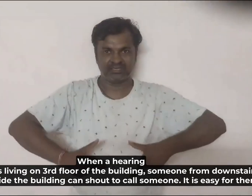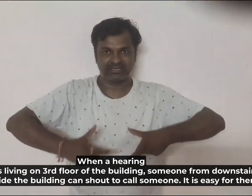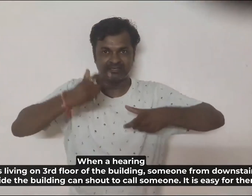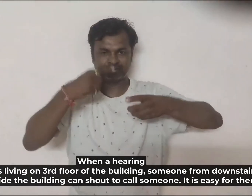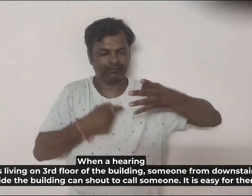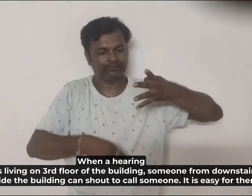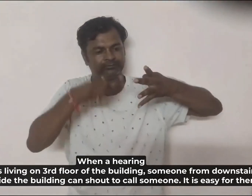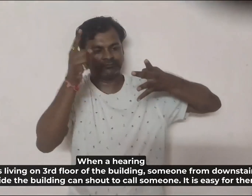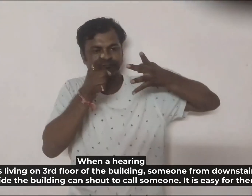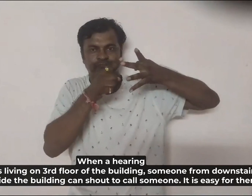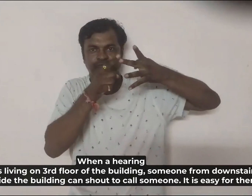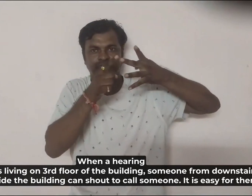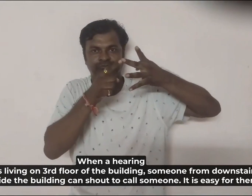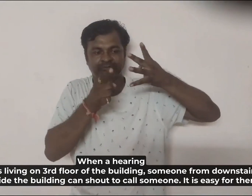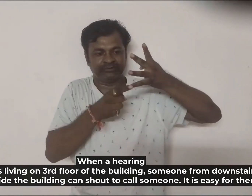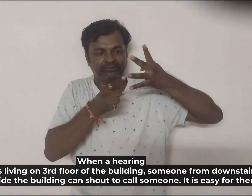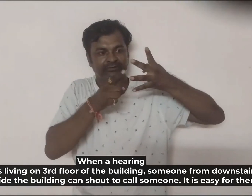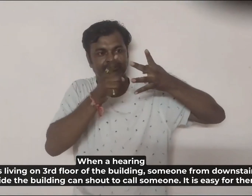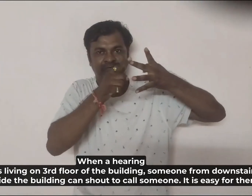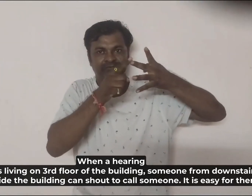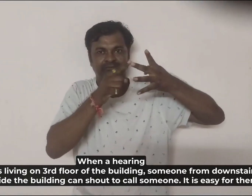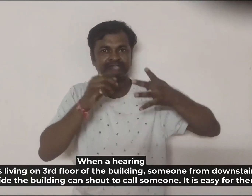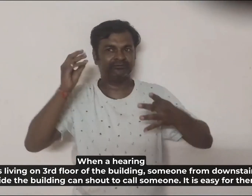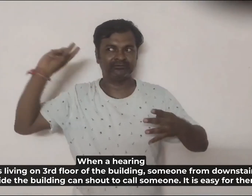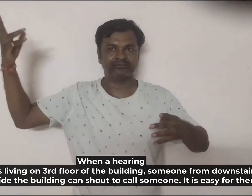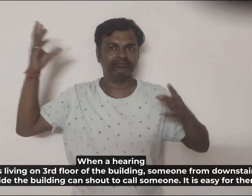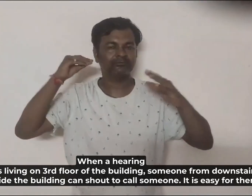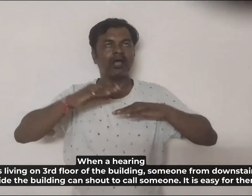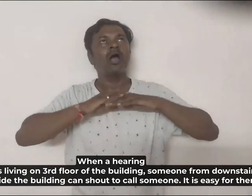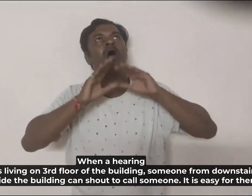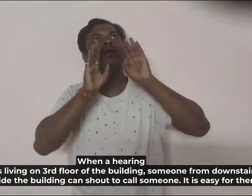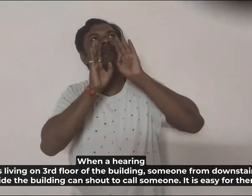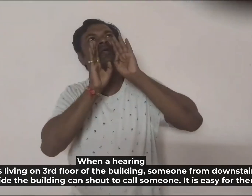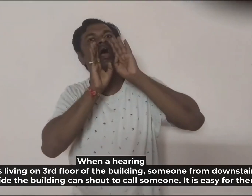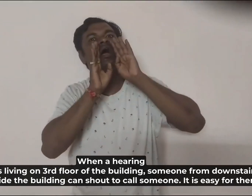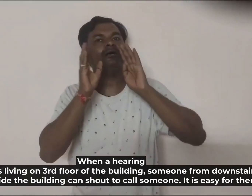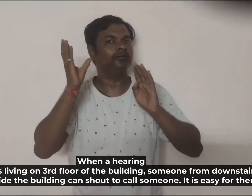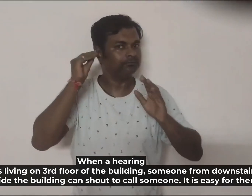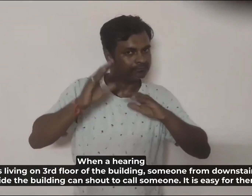building, someone from downstairs and outside the building can shout to call someone. It is easy for them.